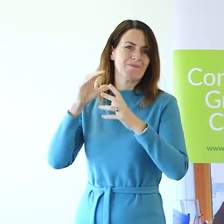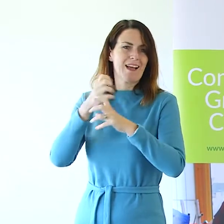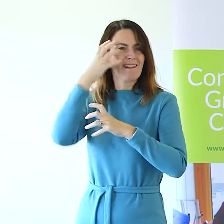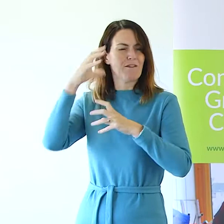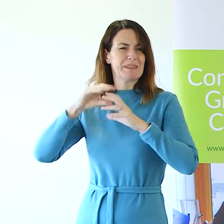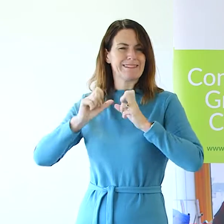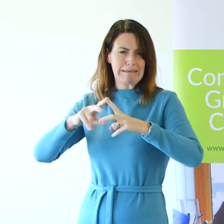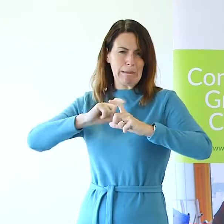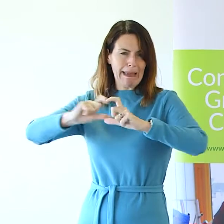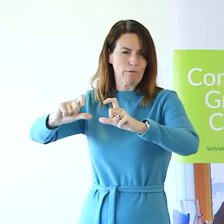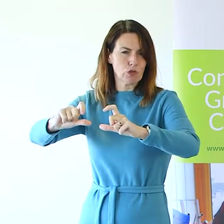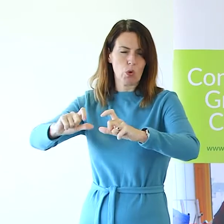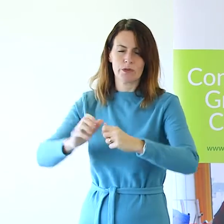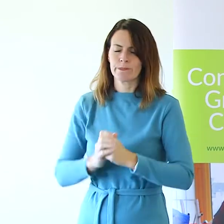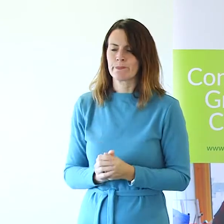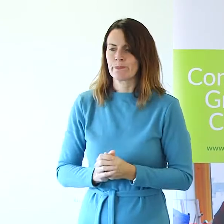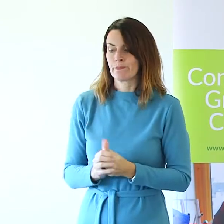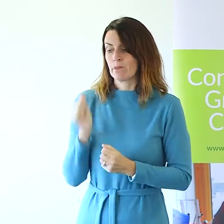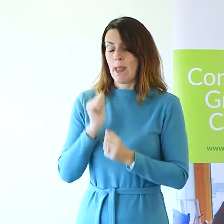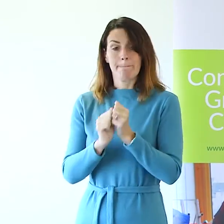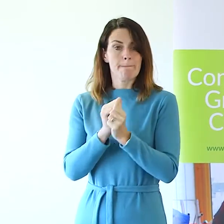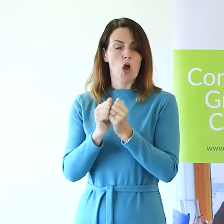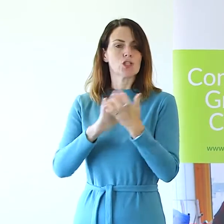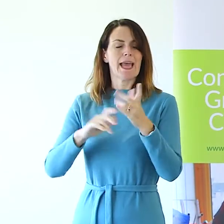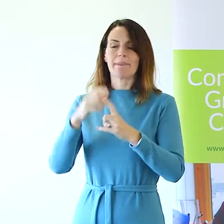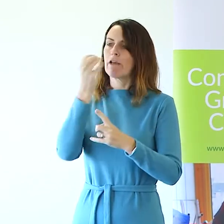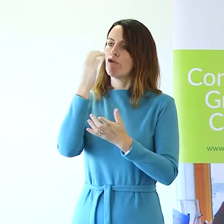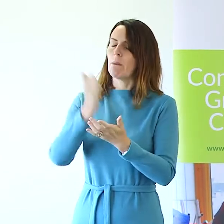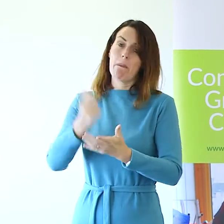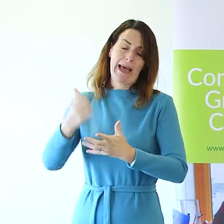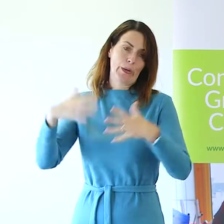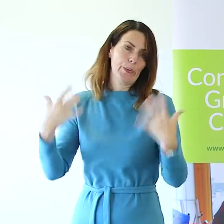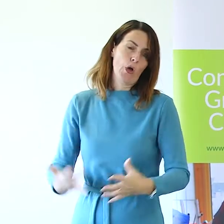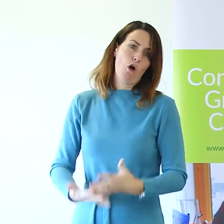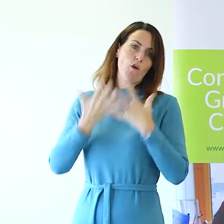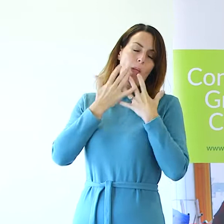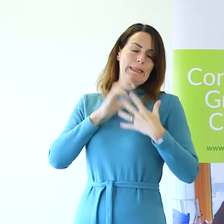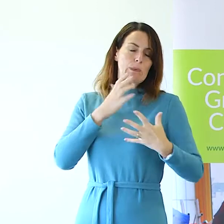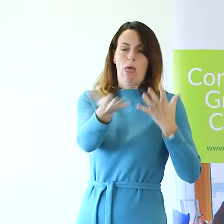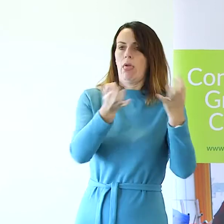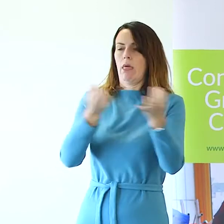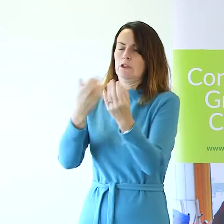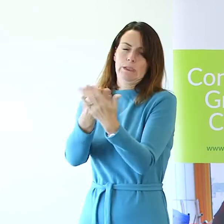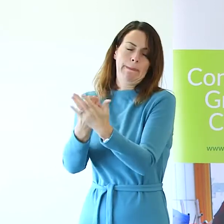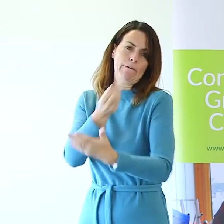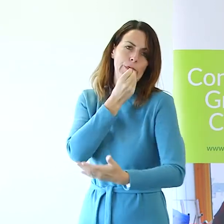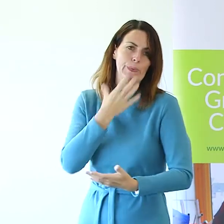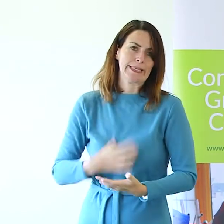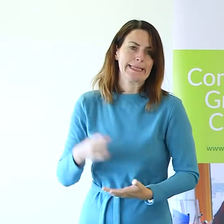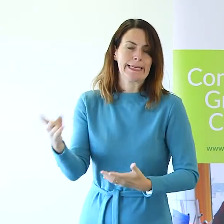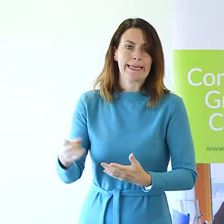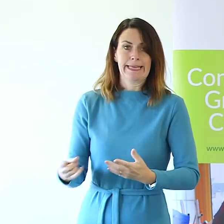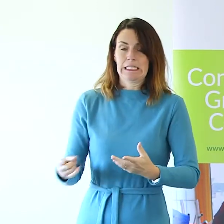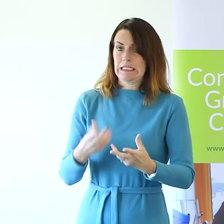In March, MK Food Bank were overwhelmed with the demand for food. Normal sources of food donations dried